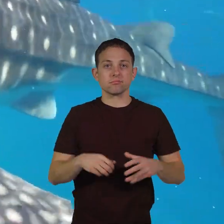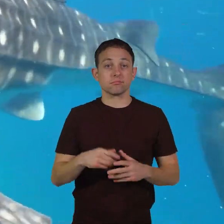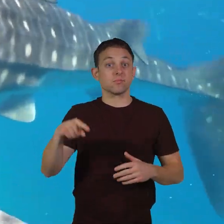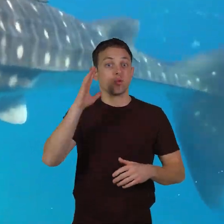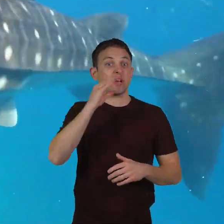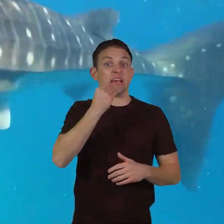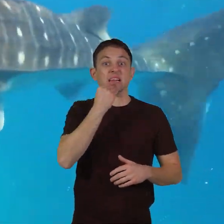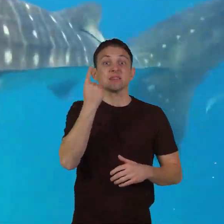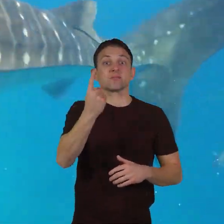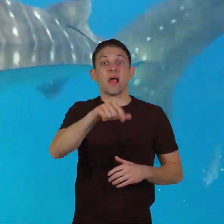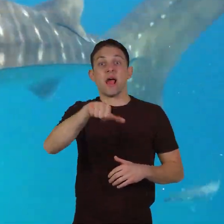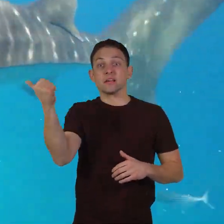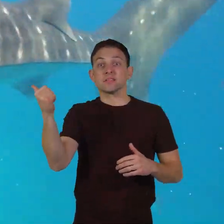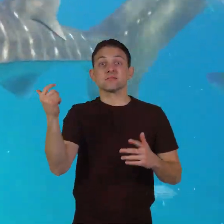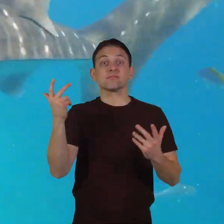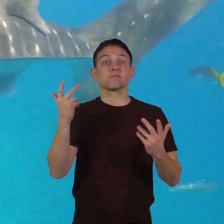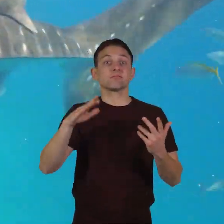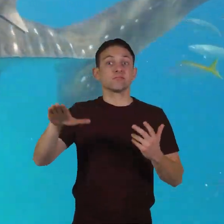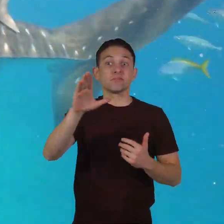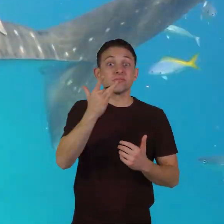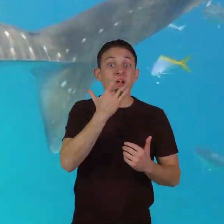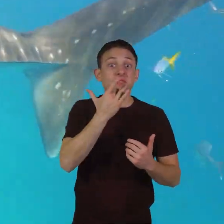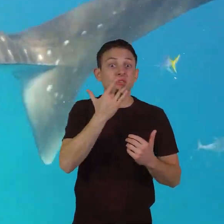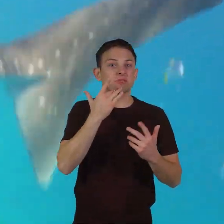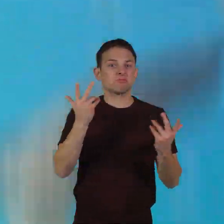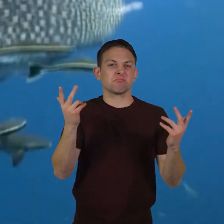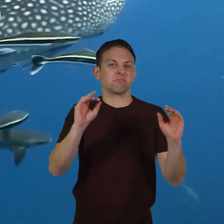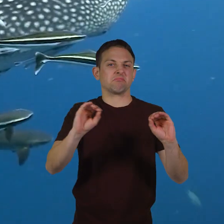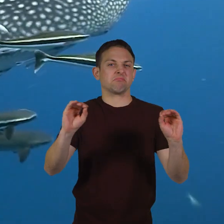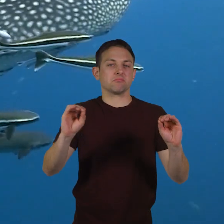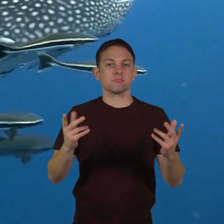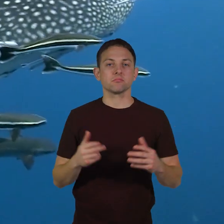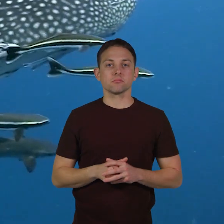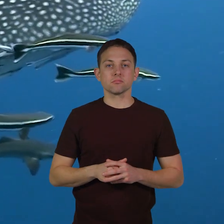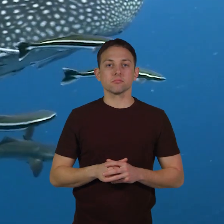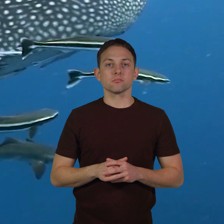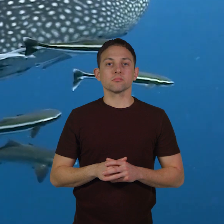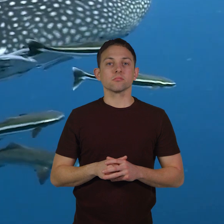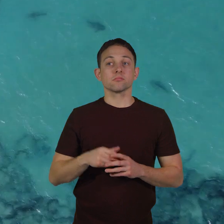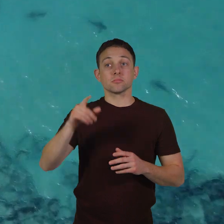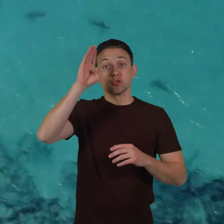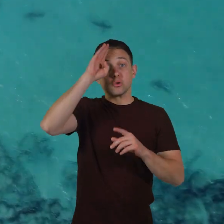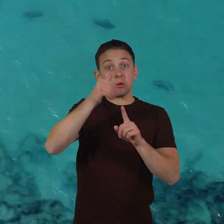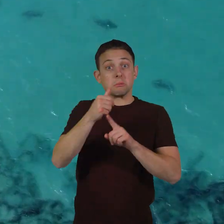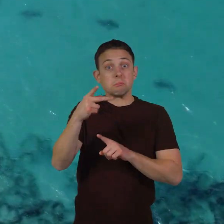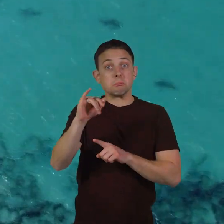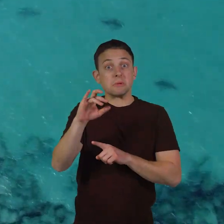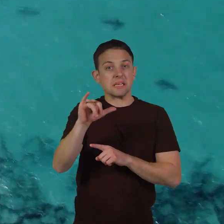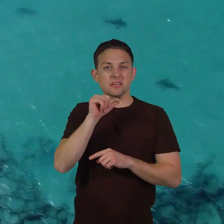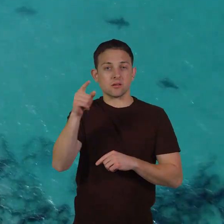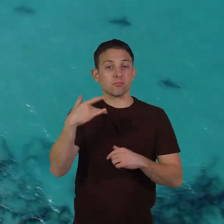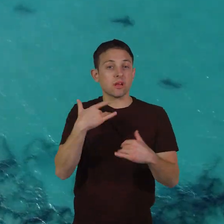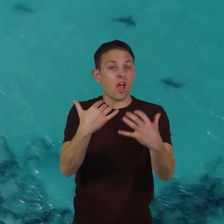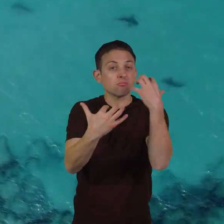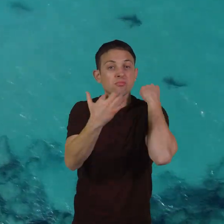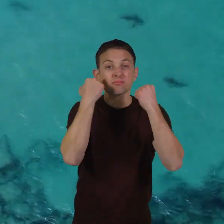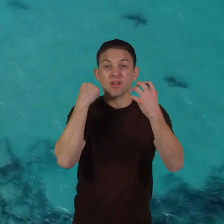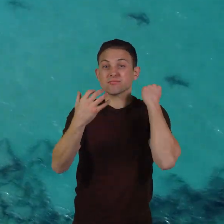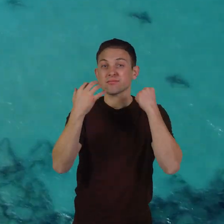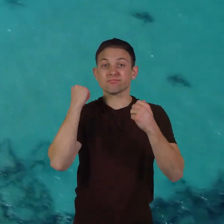something else if their favorite meal is unavailable. Sharks aren't picky. Some sharks have been known to consume oil,